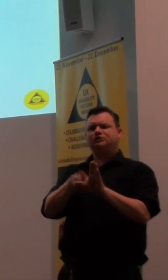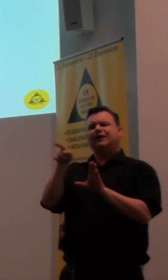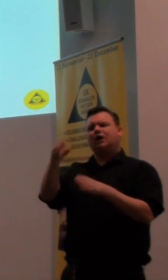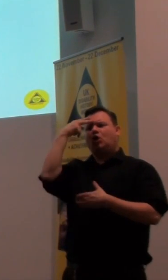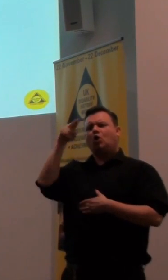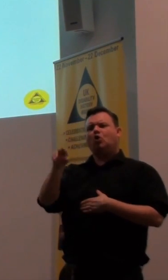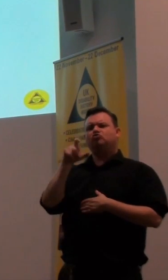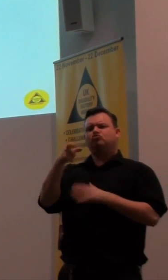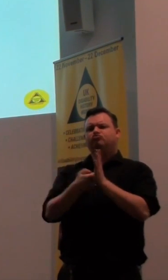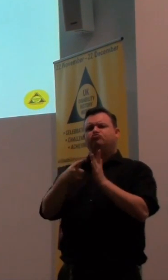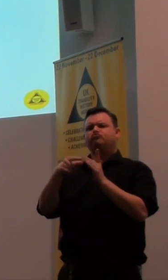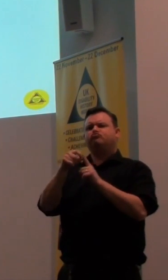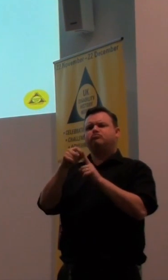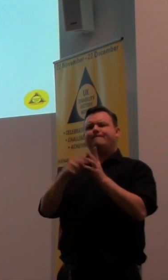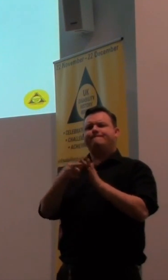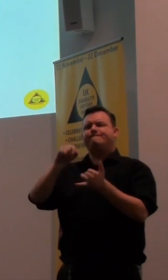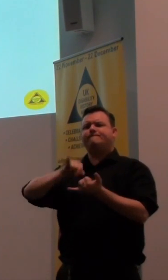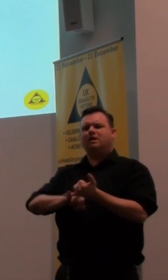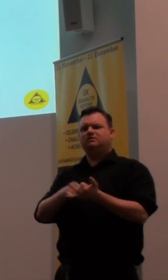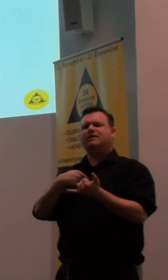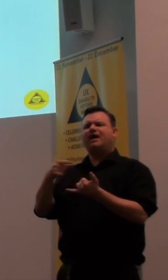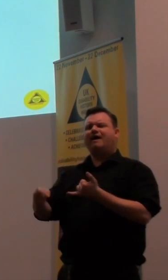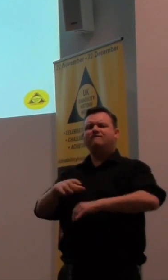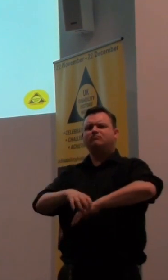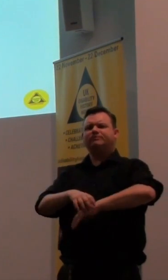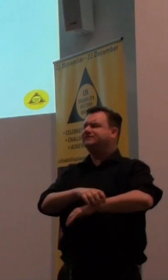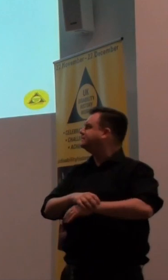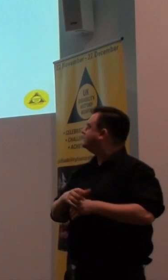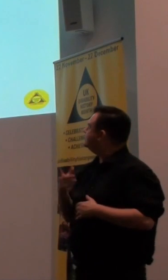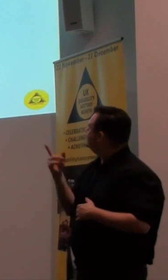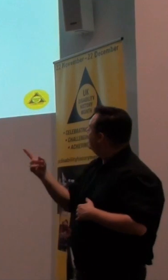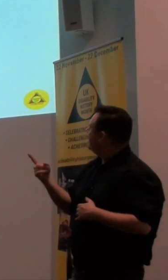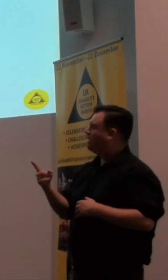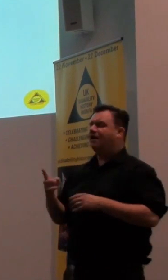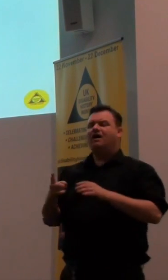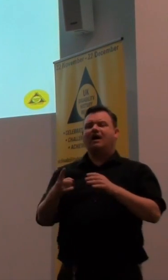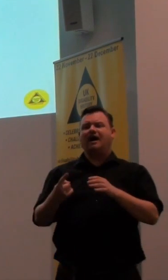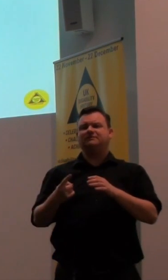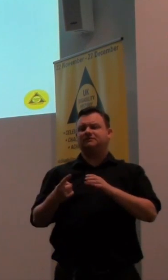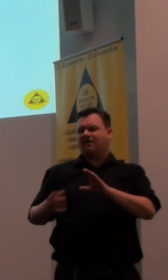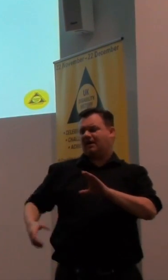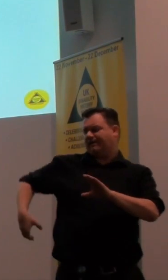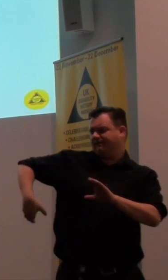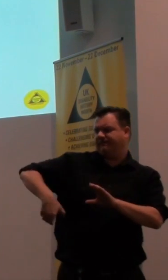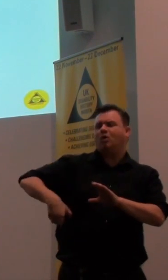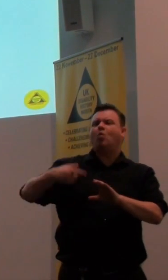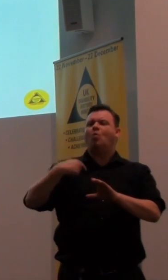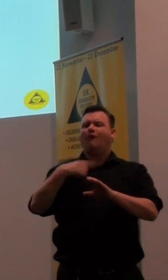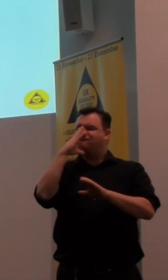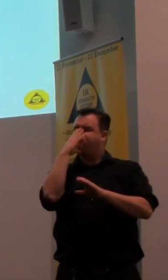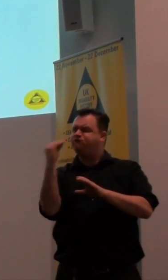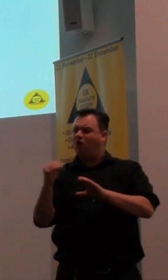and these people with prophecies have foxtails attached to their back to show how evil they are.